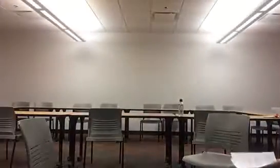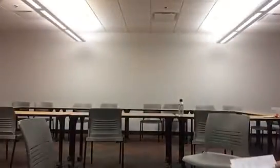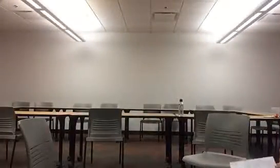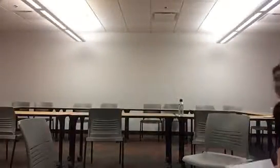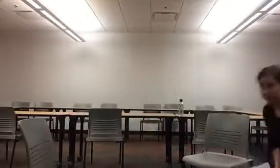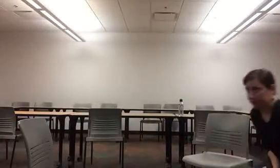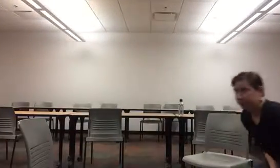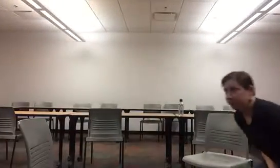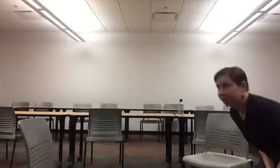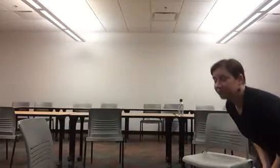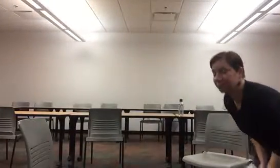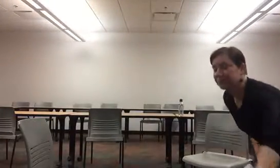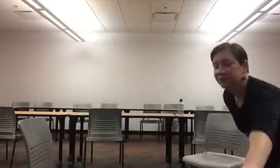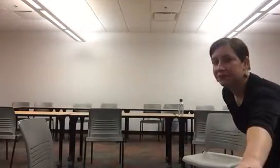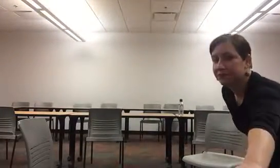You don't need to be...